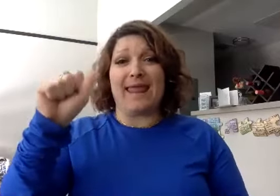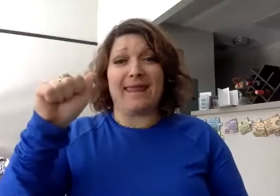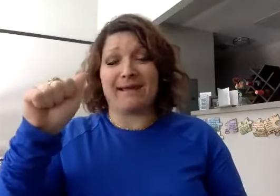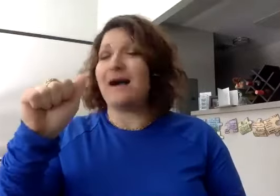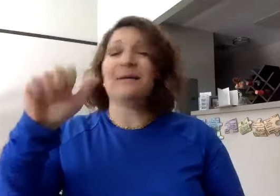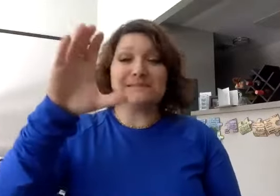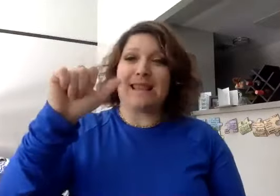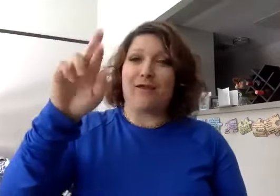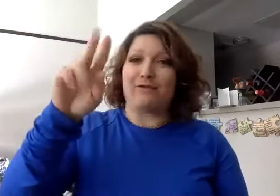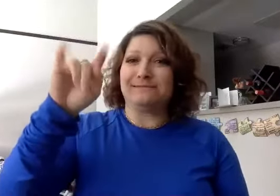of the